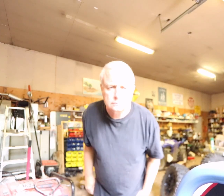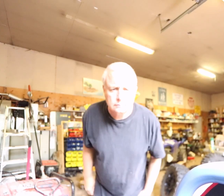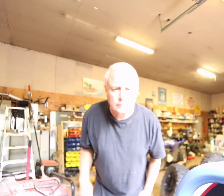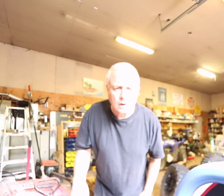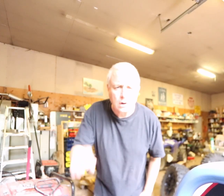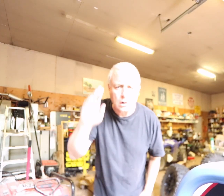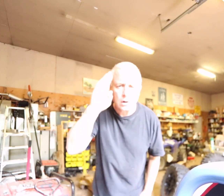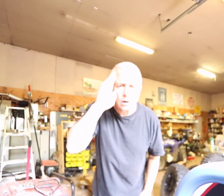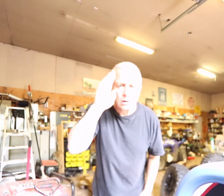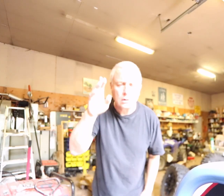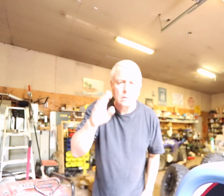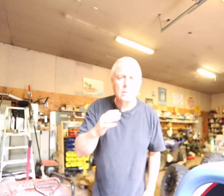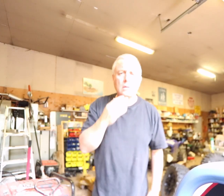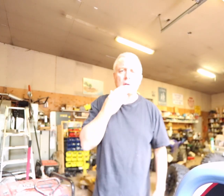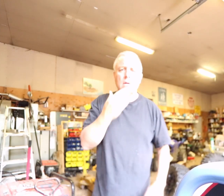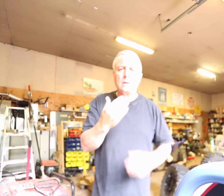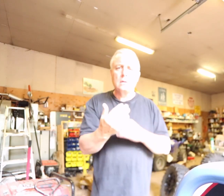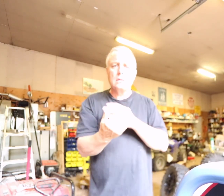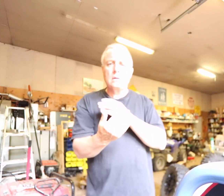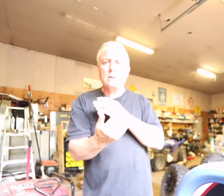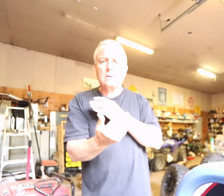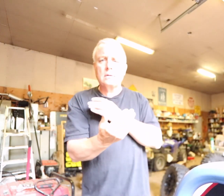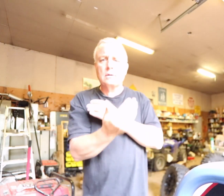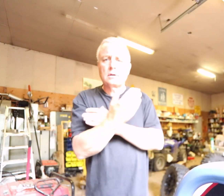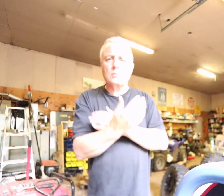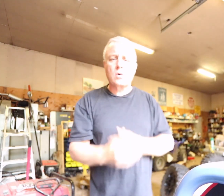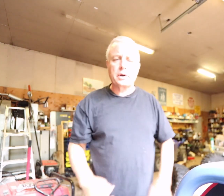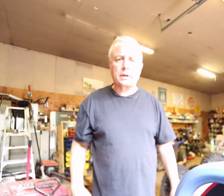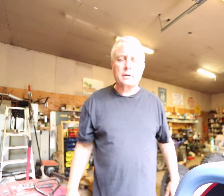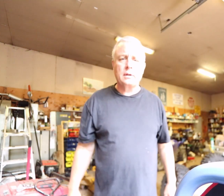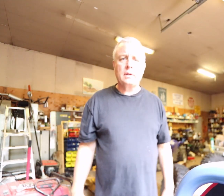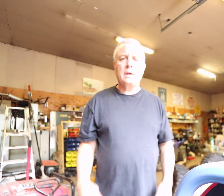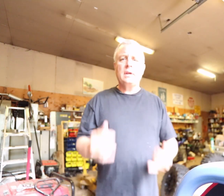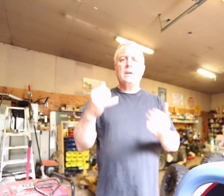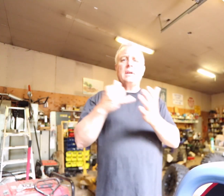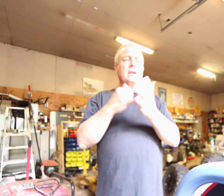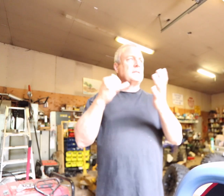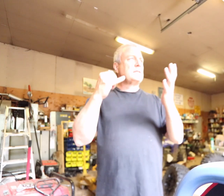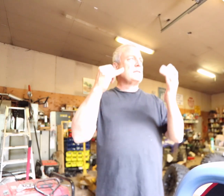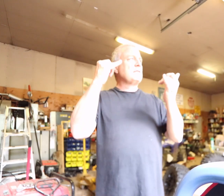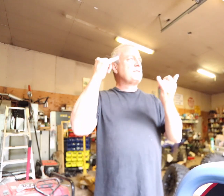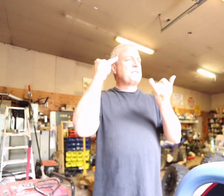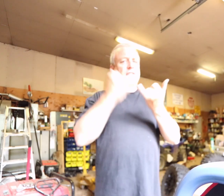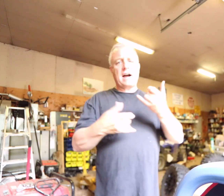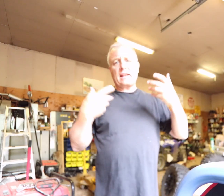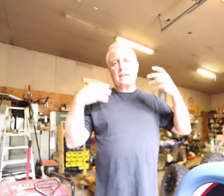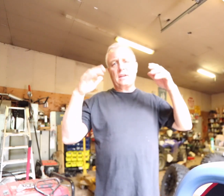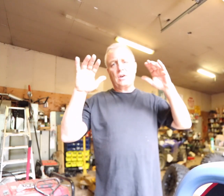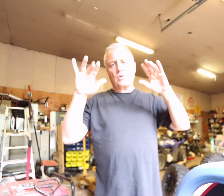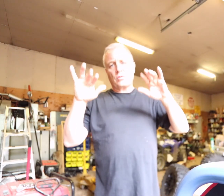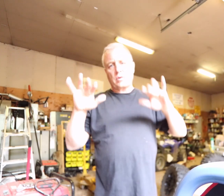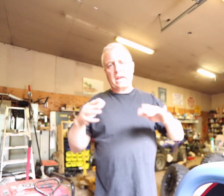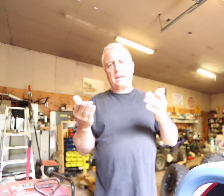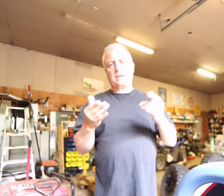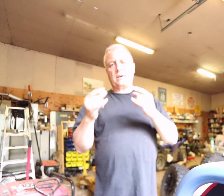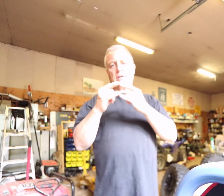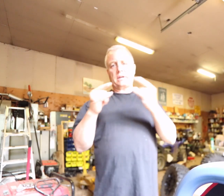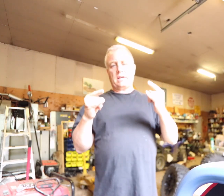Oh! Good morning. It finally rained here at camp.